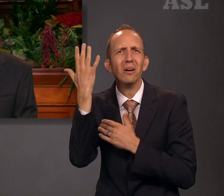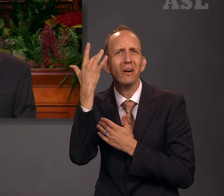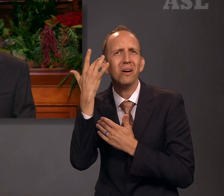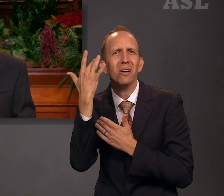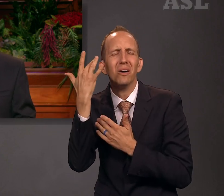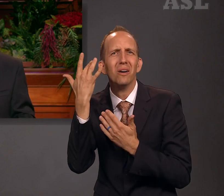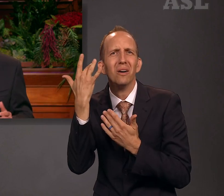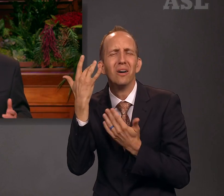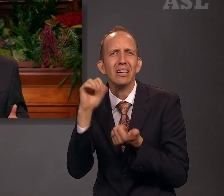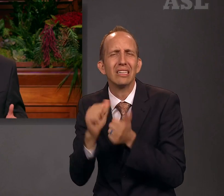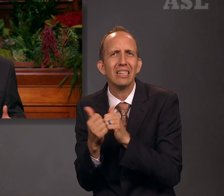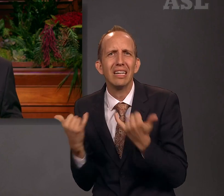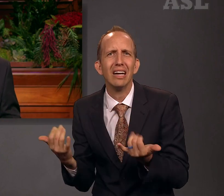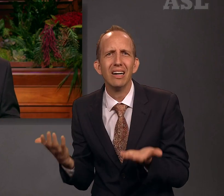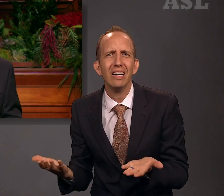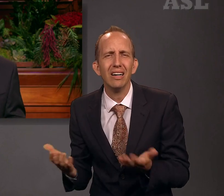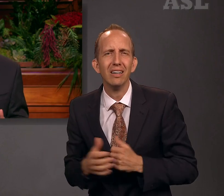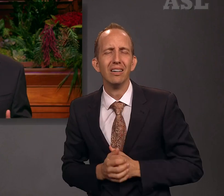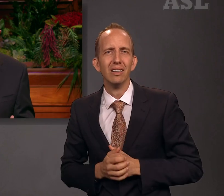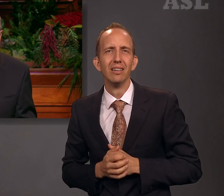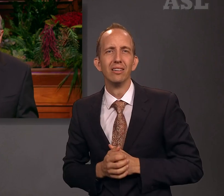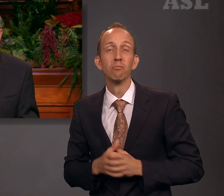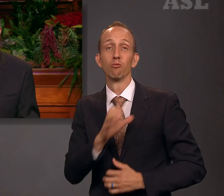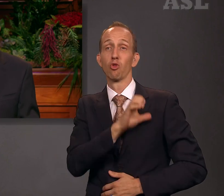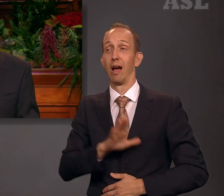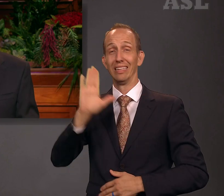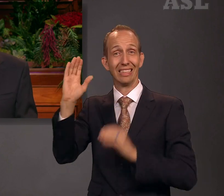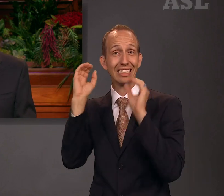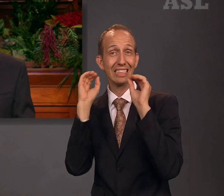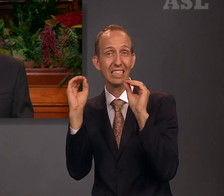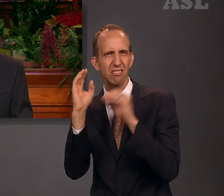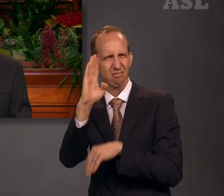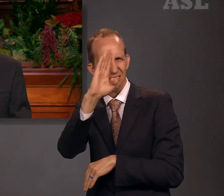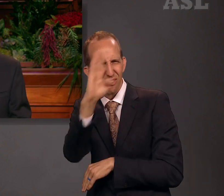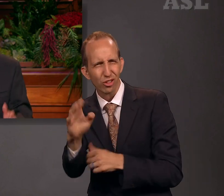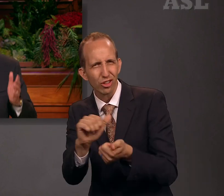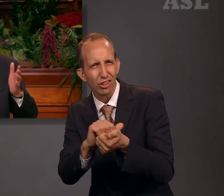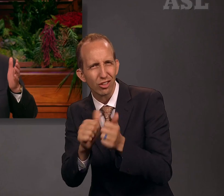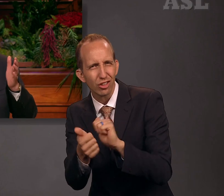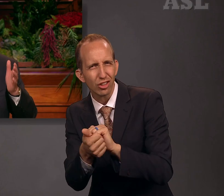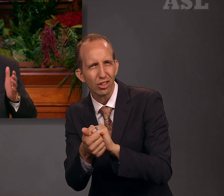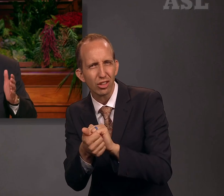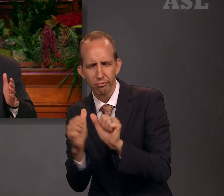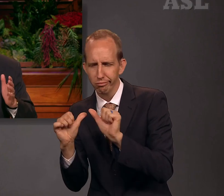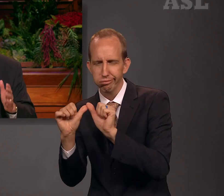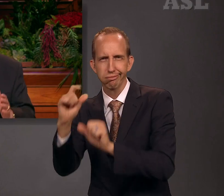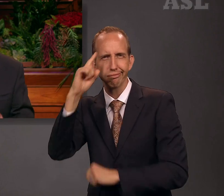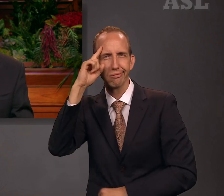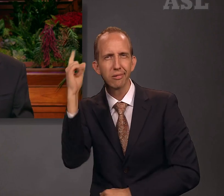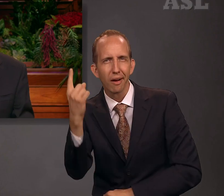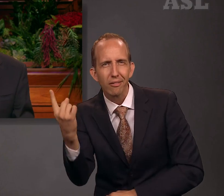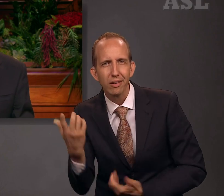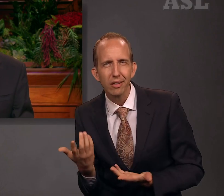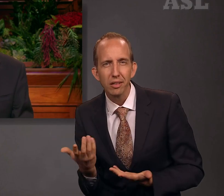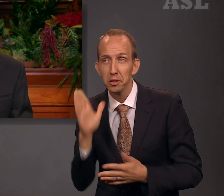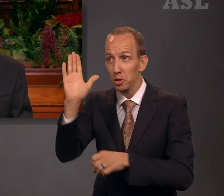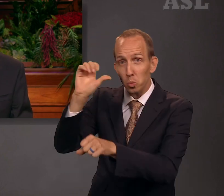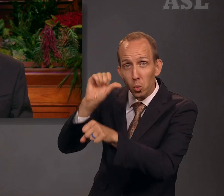The doctrine of Christ is unchanging and everlasting, yet specific and important steps of the Savior's